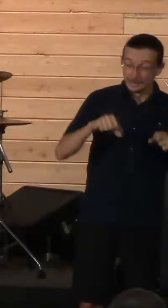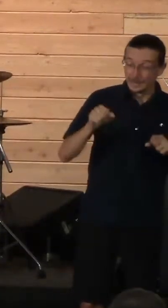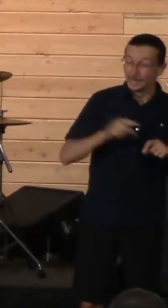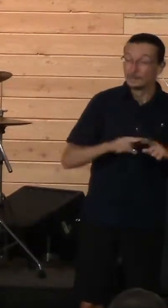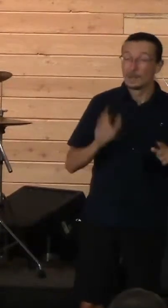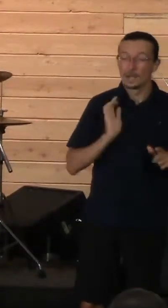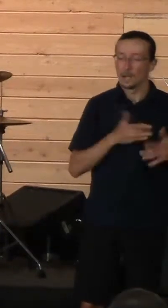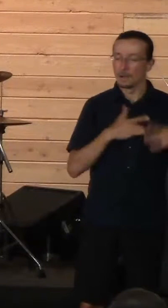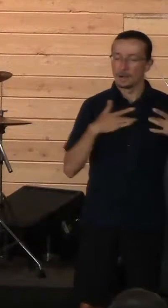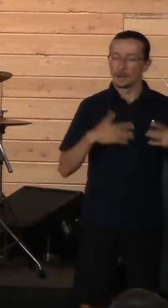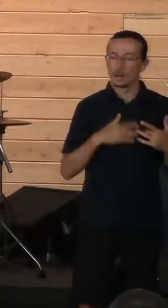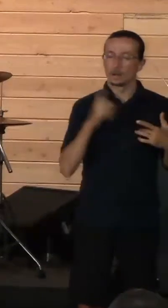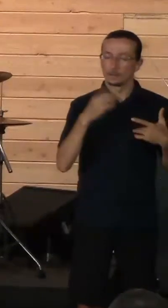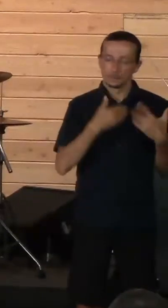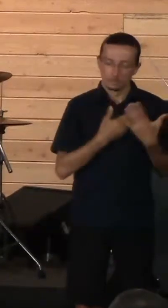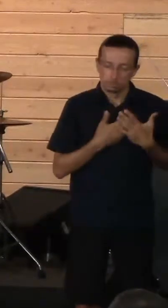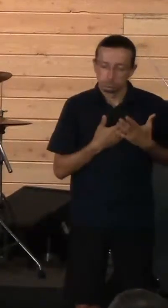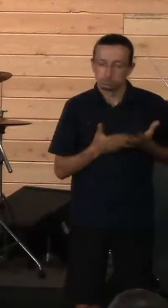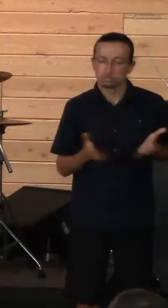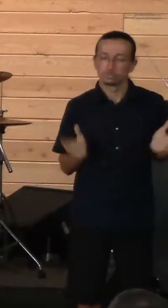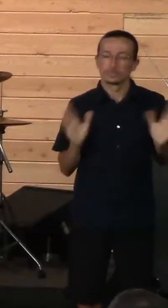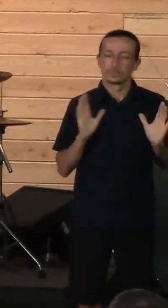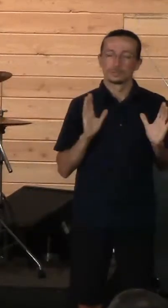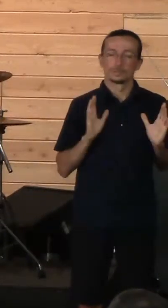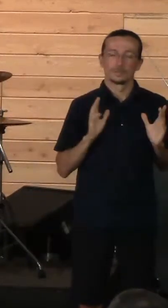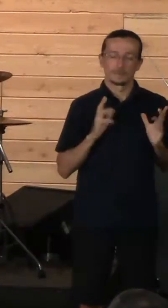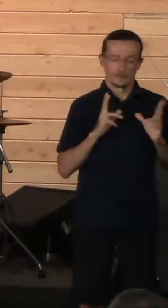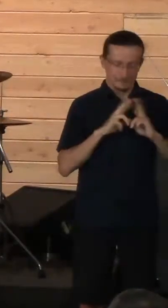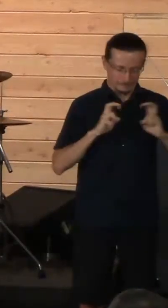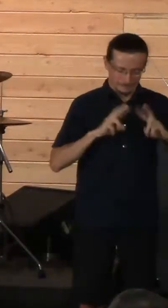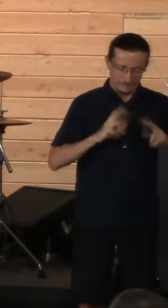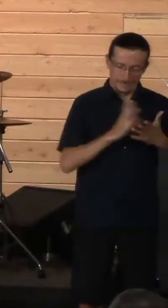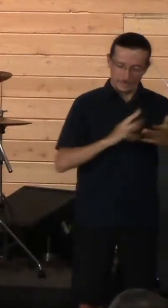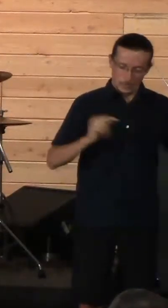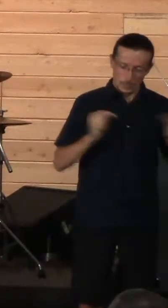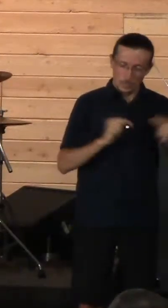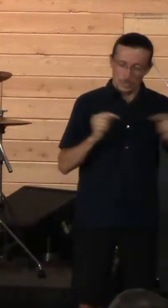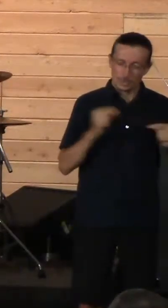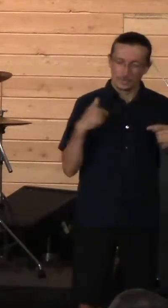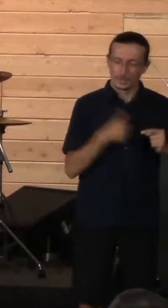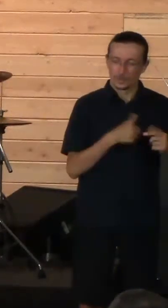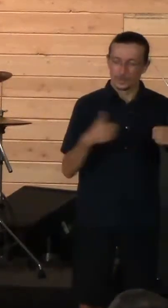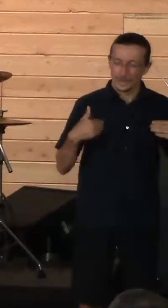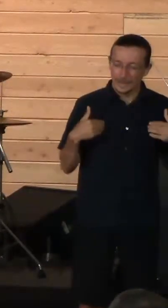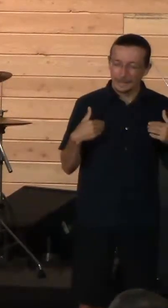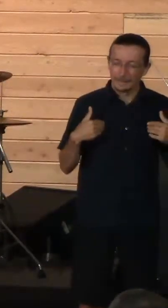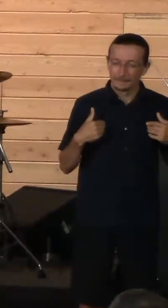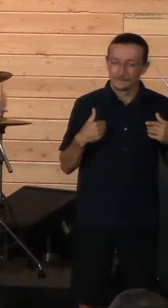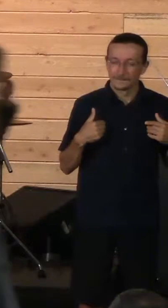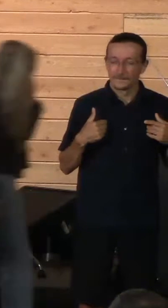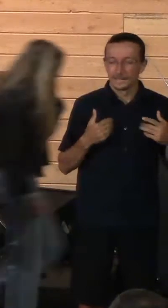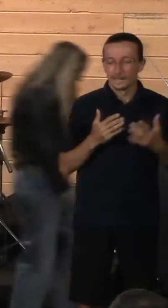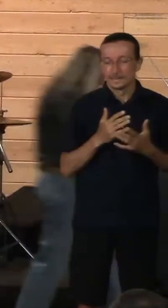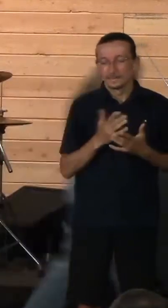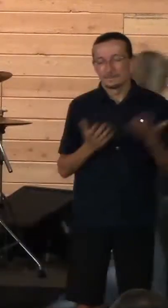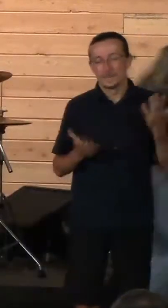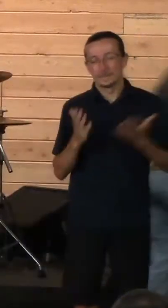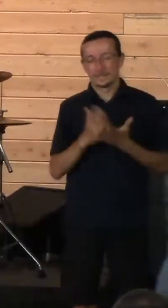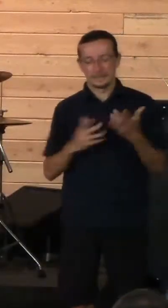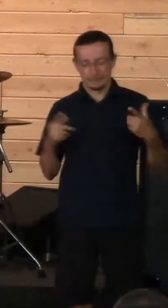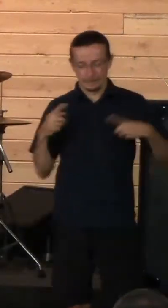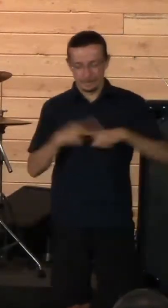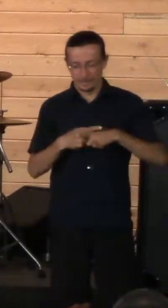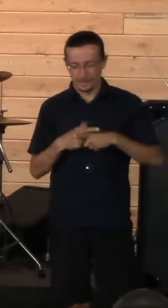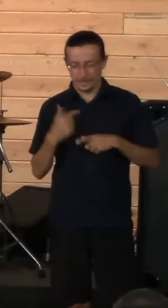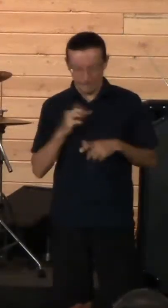hearts to some wounds that we have, God, and to some conflicts that we don't know what to do